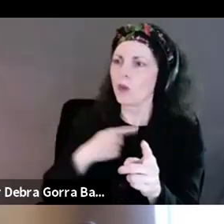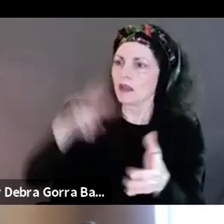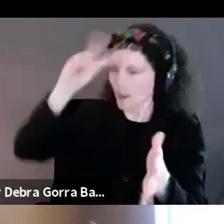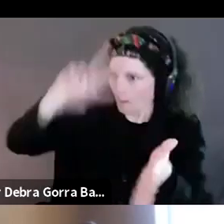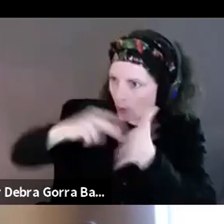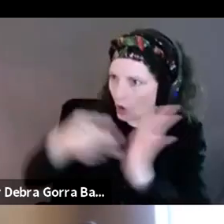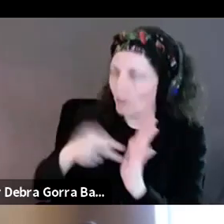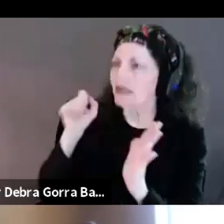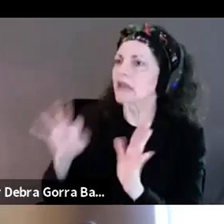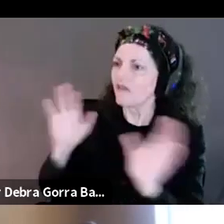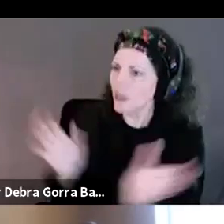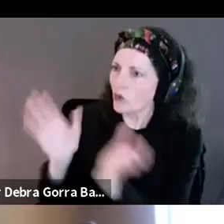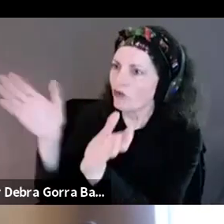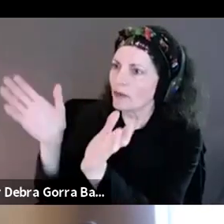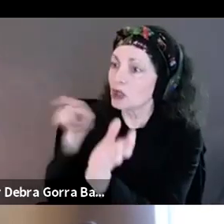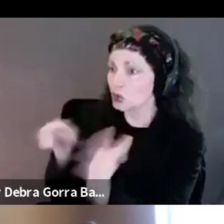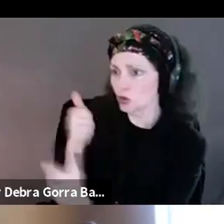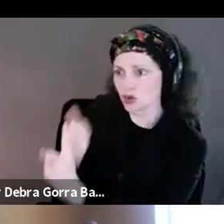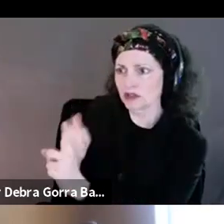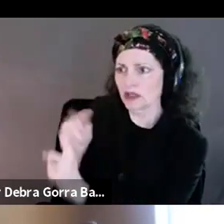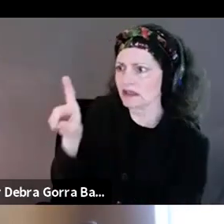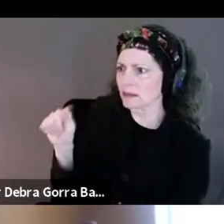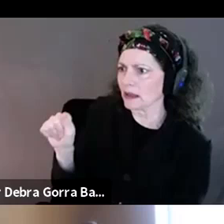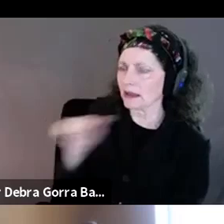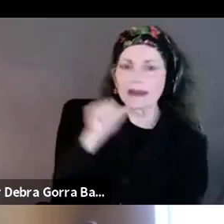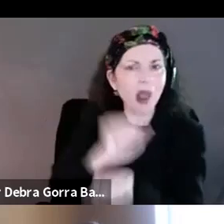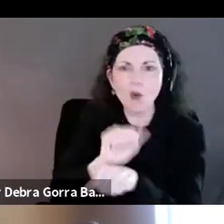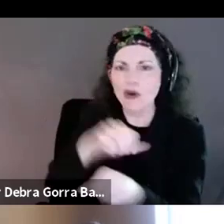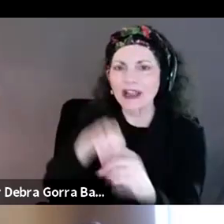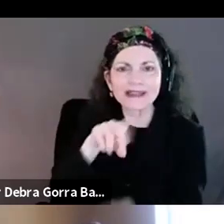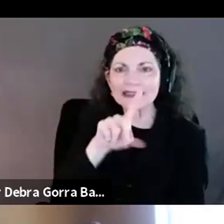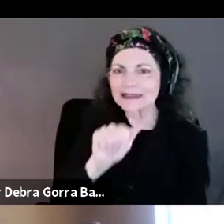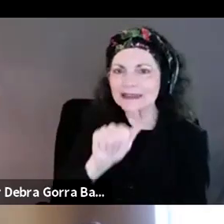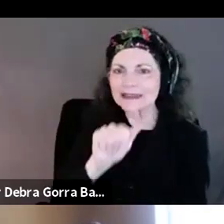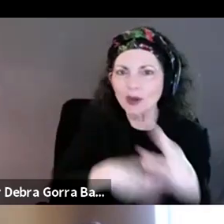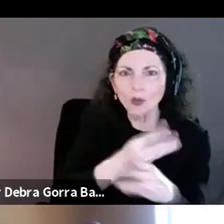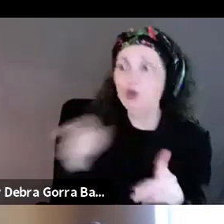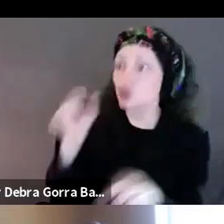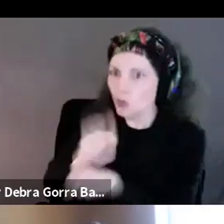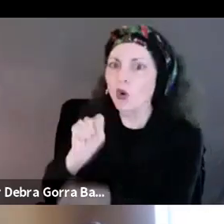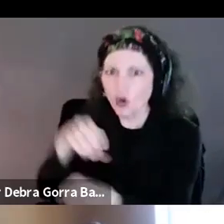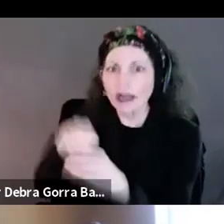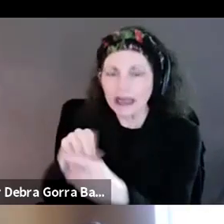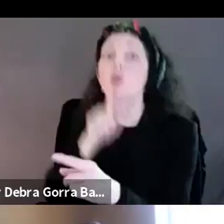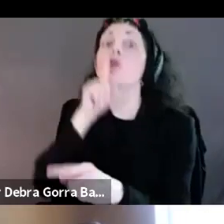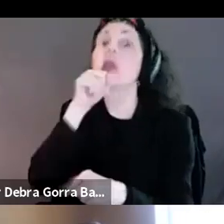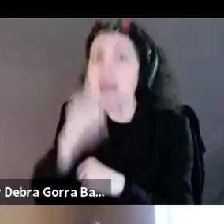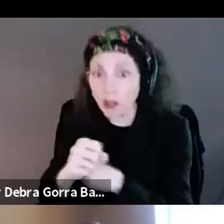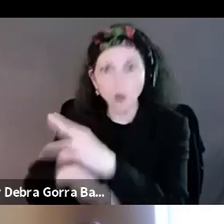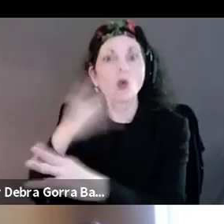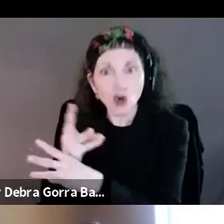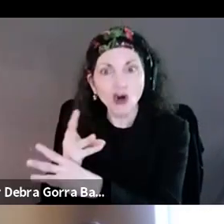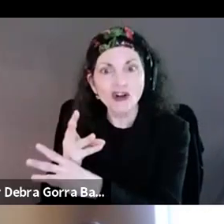not working in the disability world, but in the quote unquote real world. And, and so it,